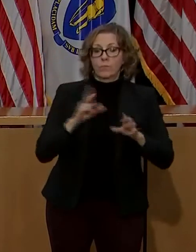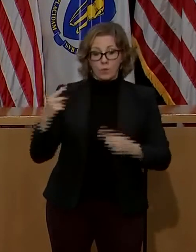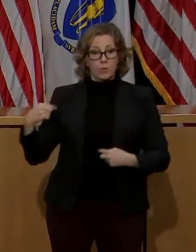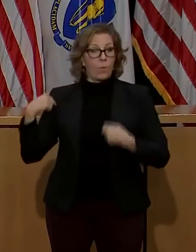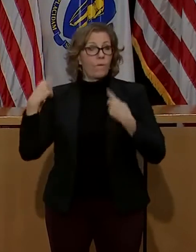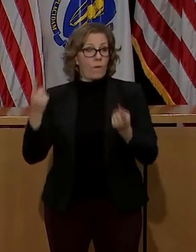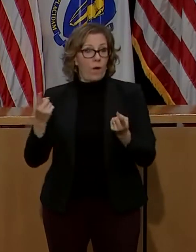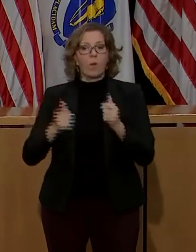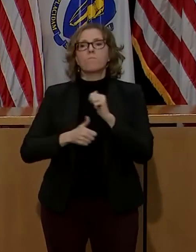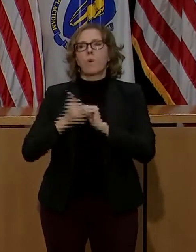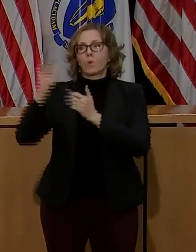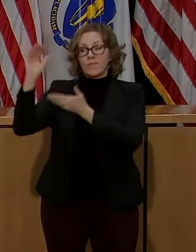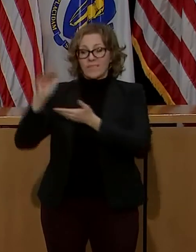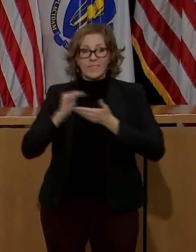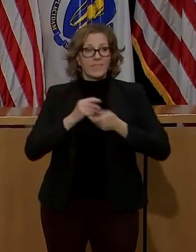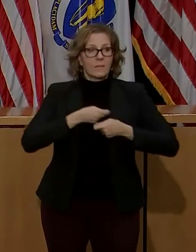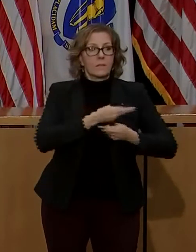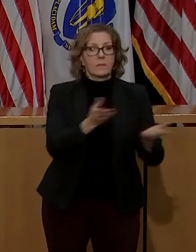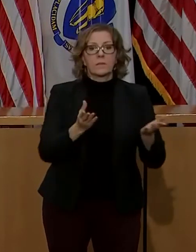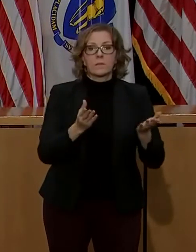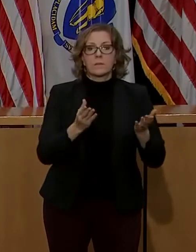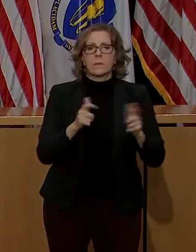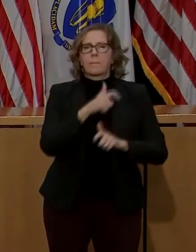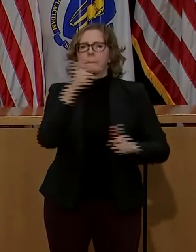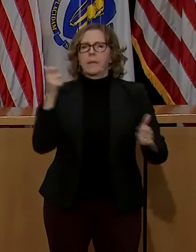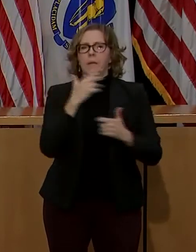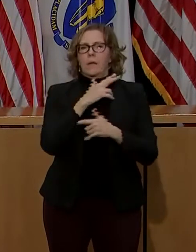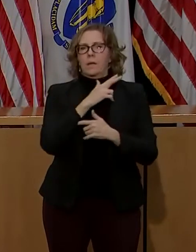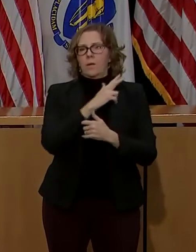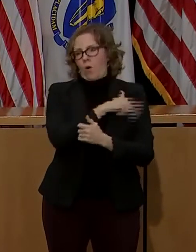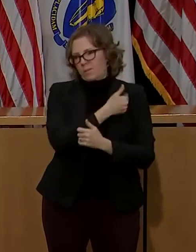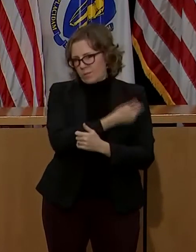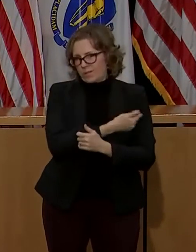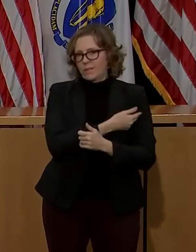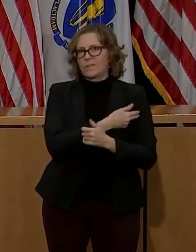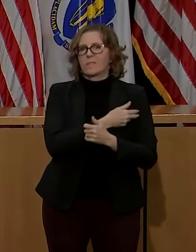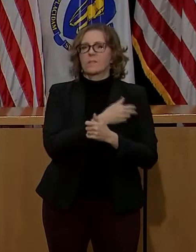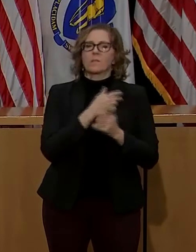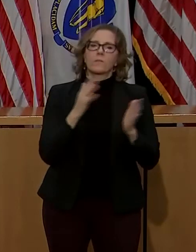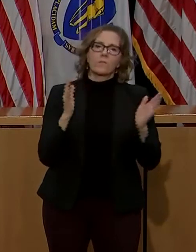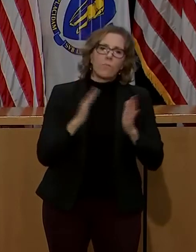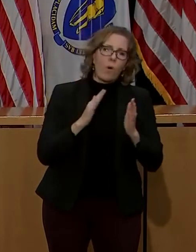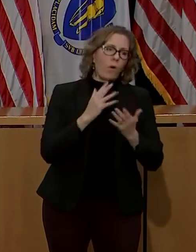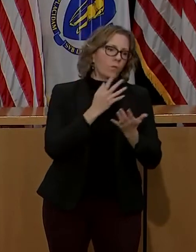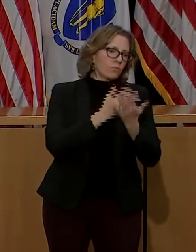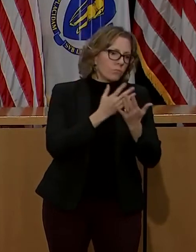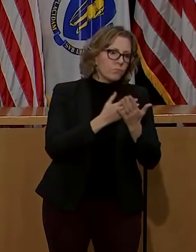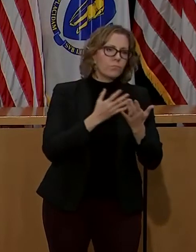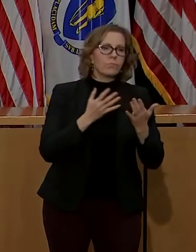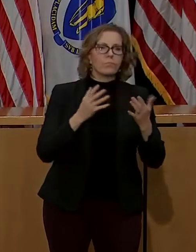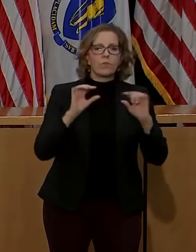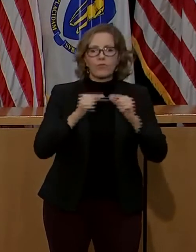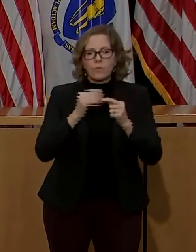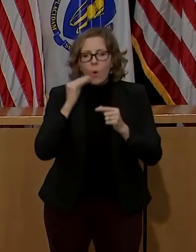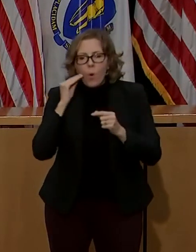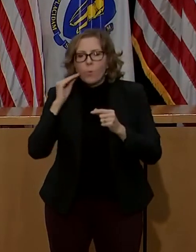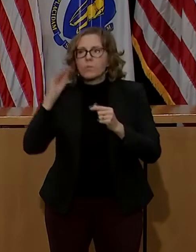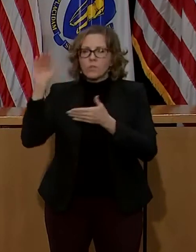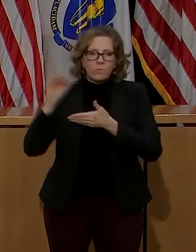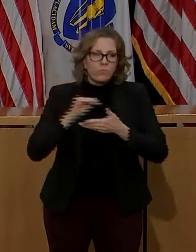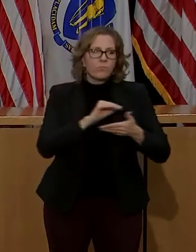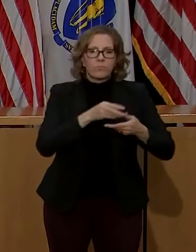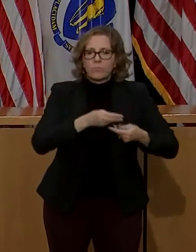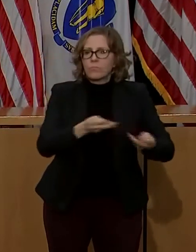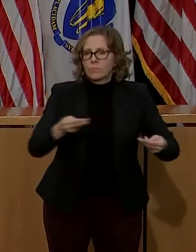hospital health care systems, with smaller amounts to local boards of health, corrections, congregate care, and the like. Last